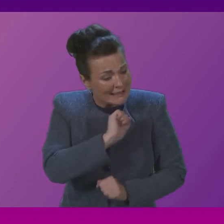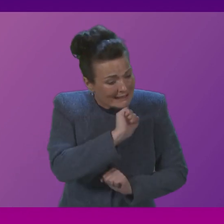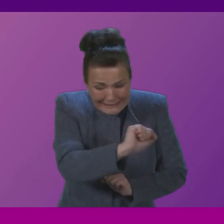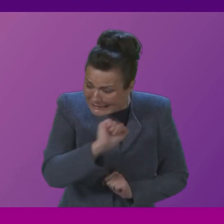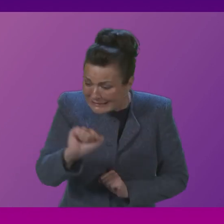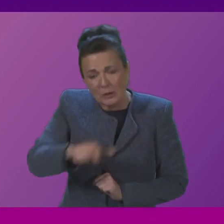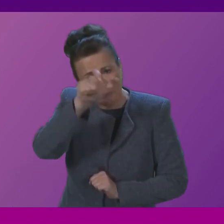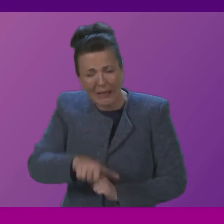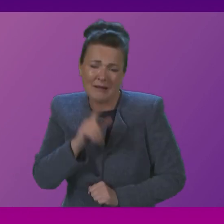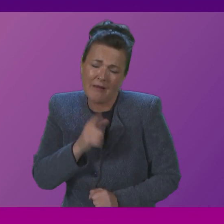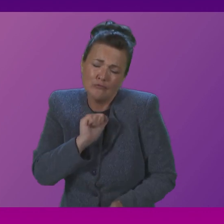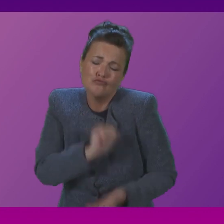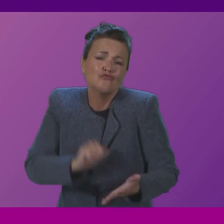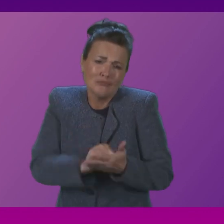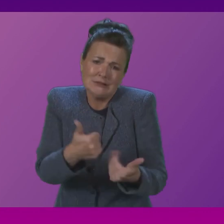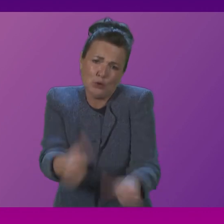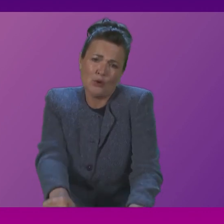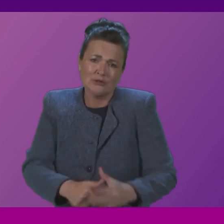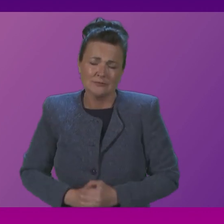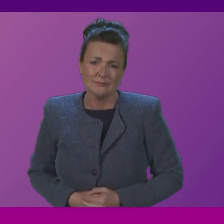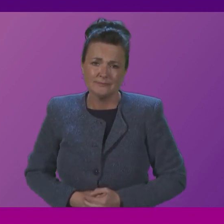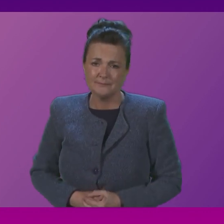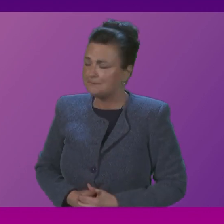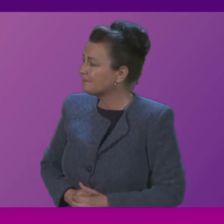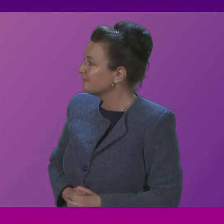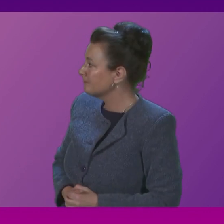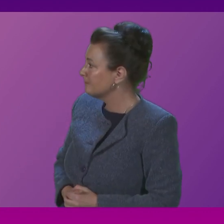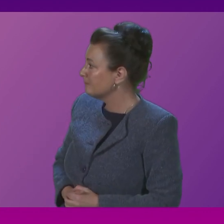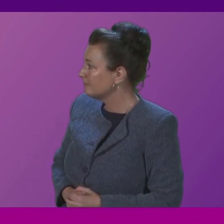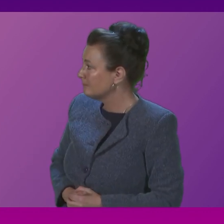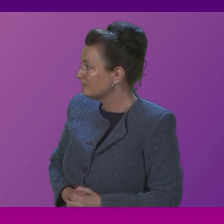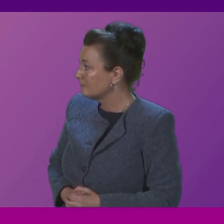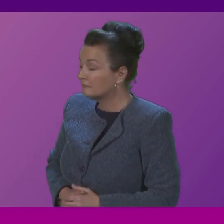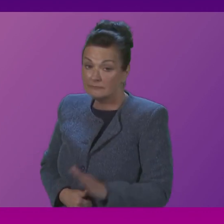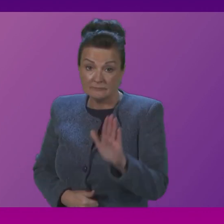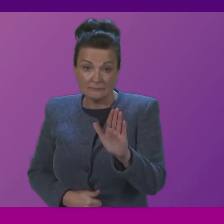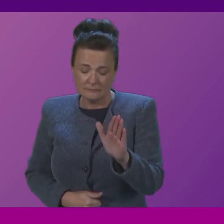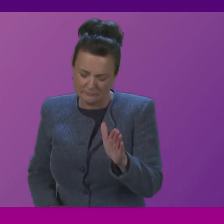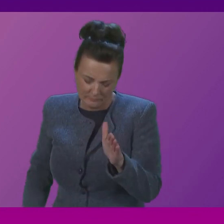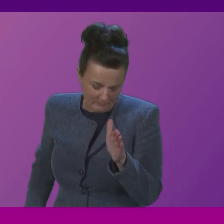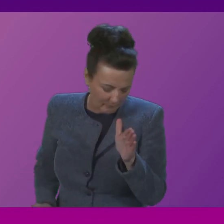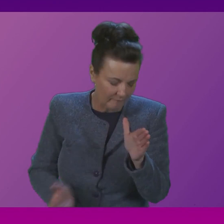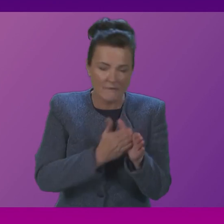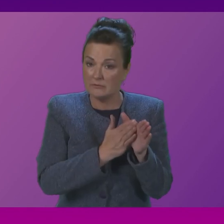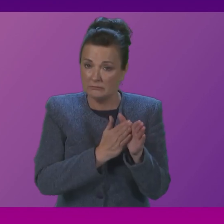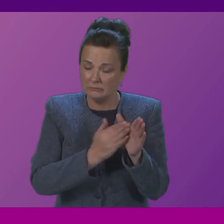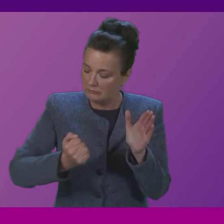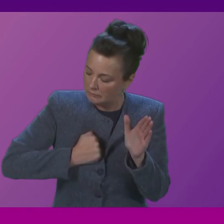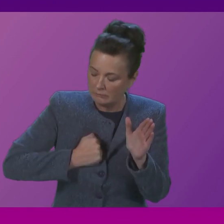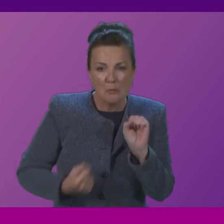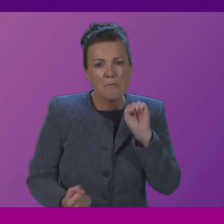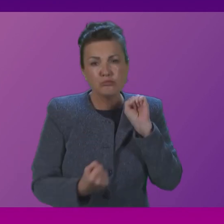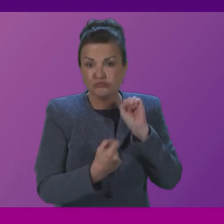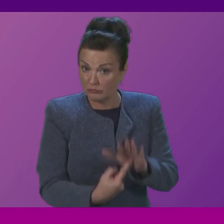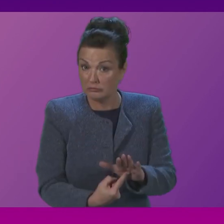resolution they deserve first minister well firstly it is our absolute priority to make sure that people